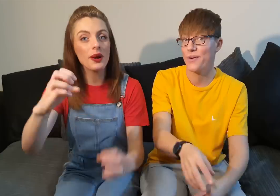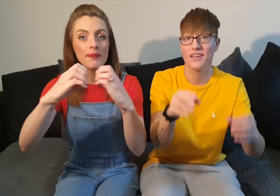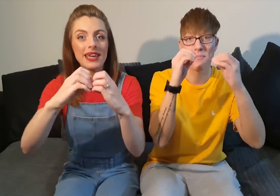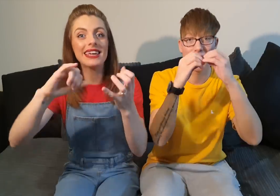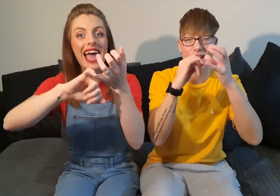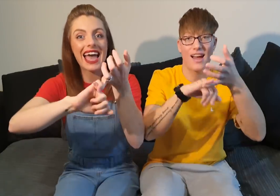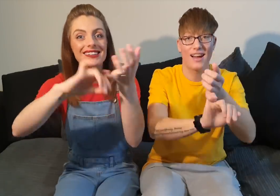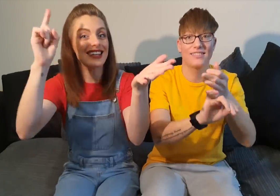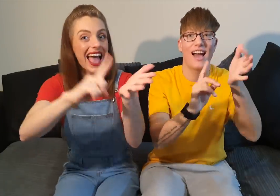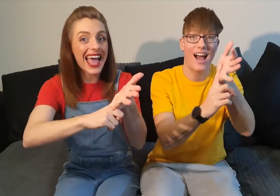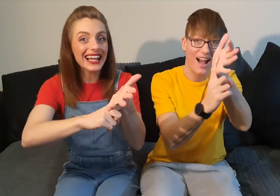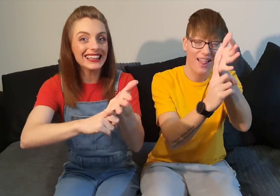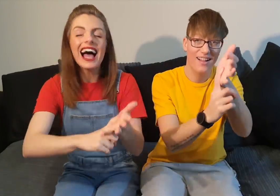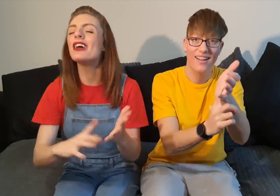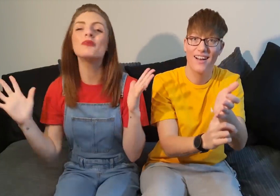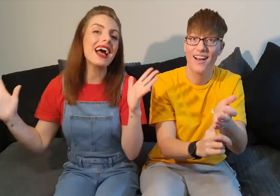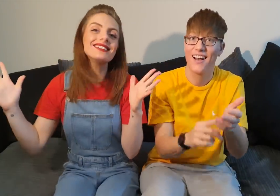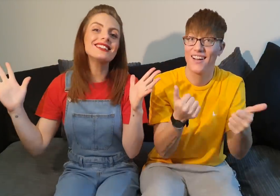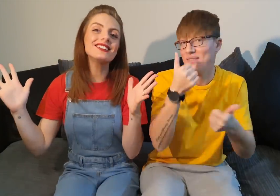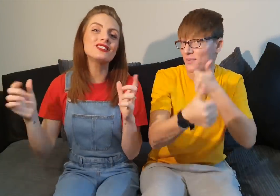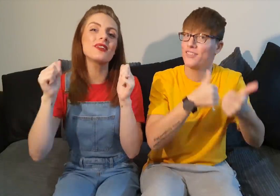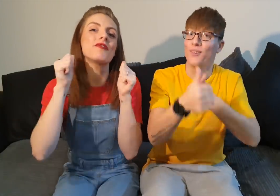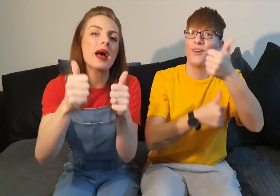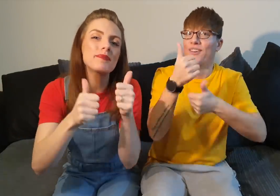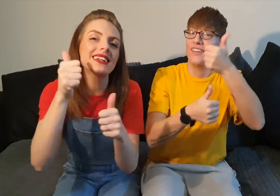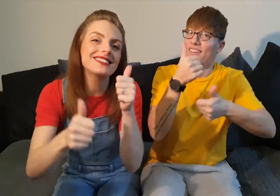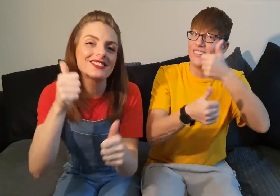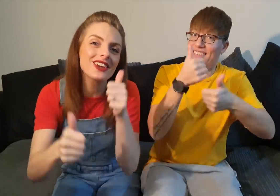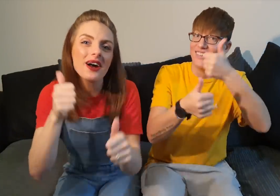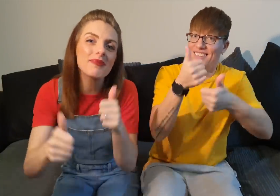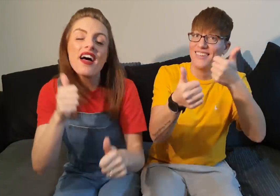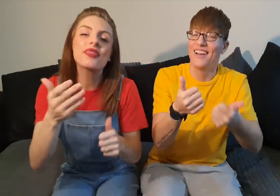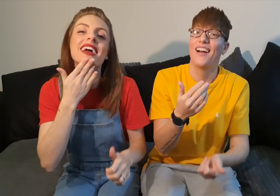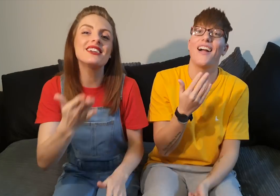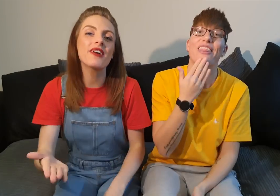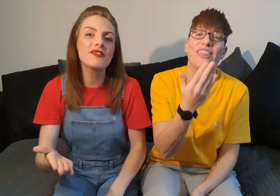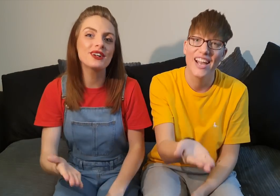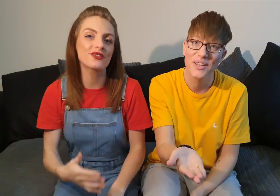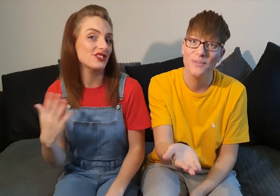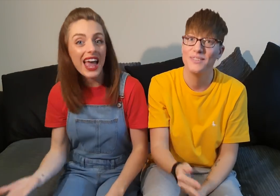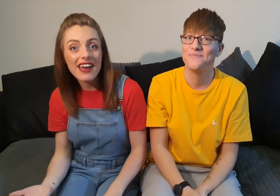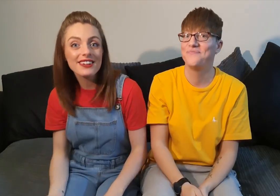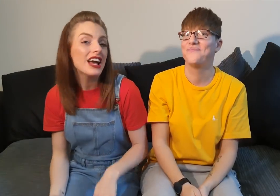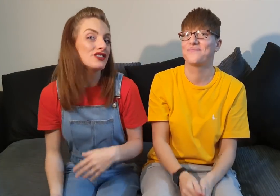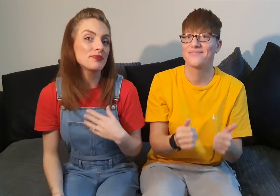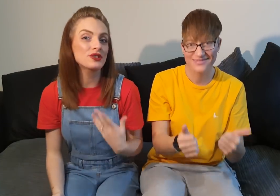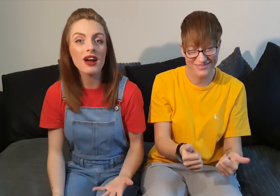BSL and well done you're doing a fabulous job thank you very much for sharing subscribing